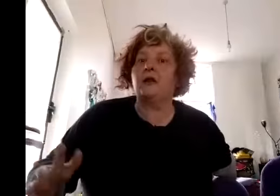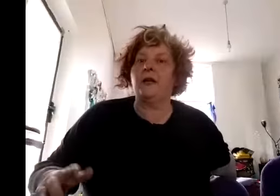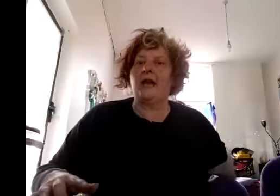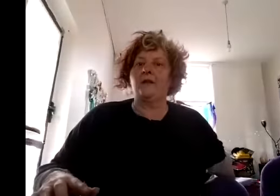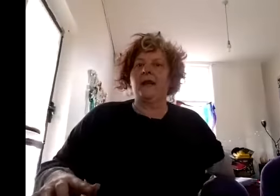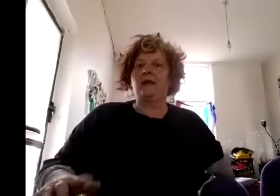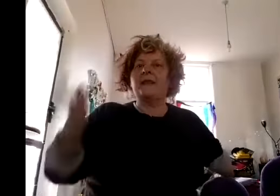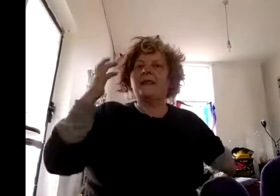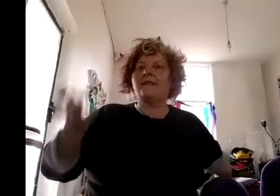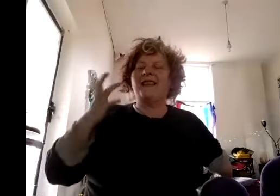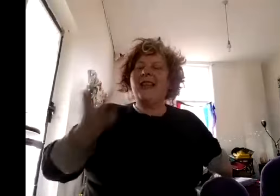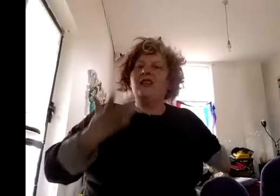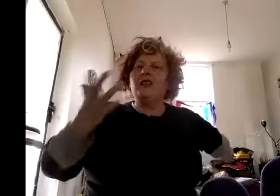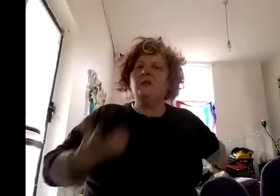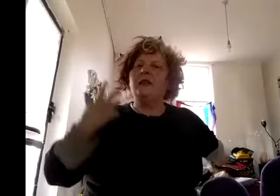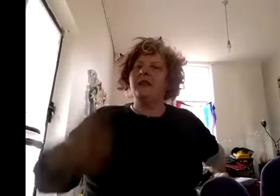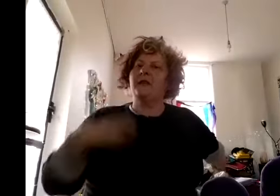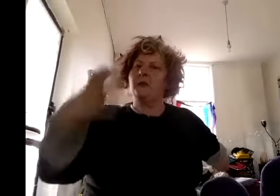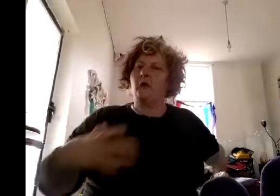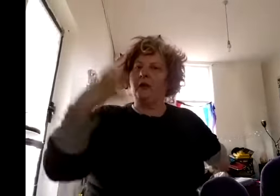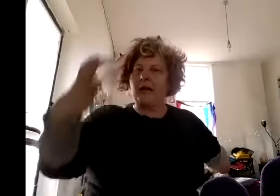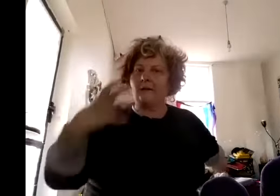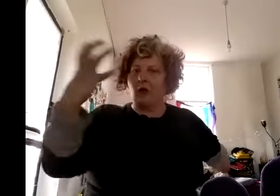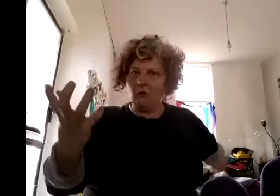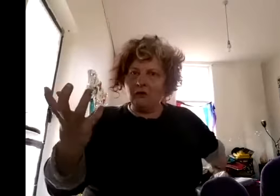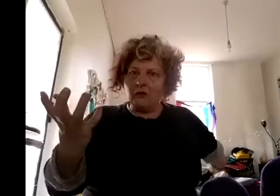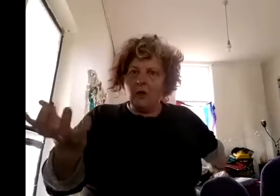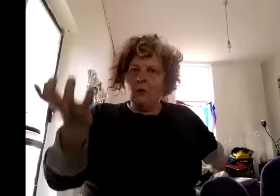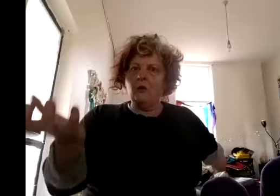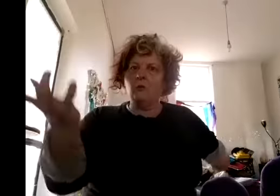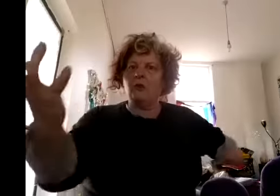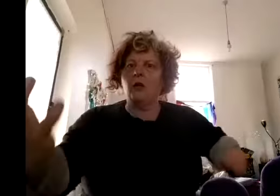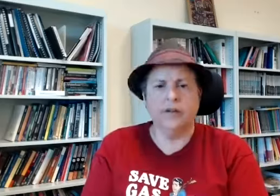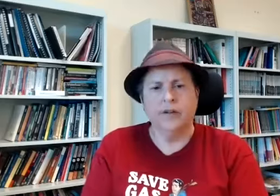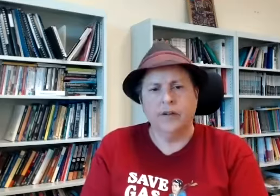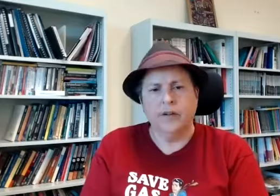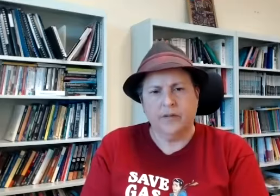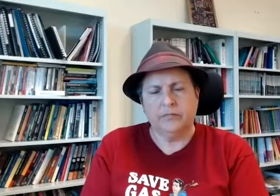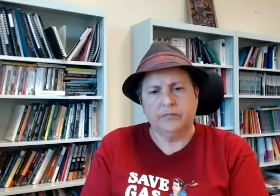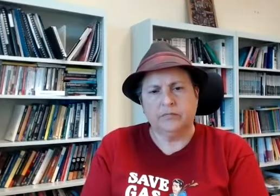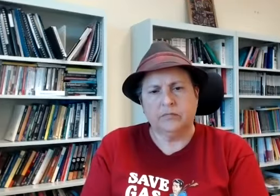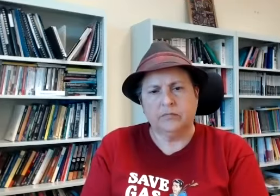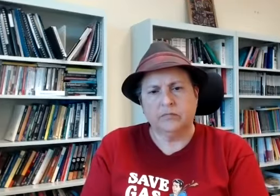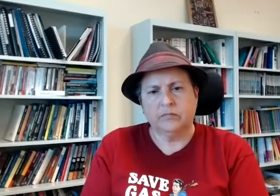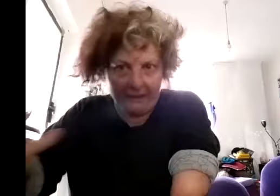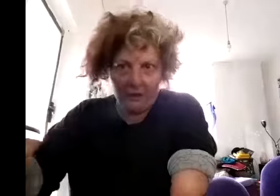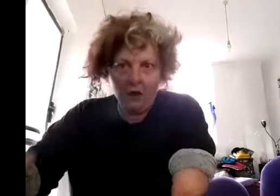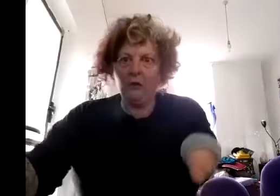creatively like this is like you know you realize you've still got creative goals yeah yeah i like to make ableism funny because